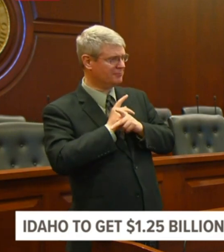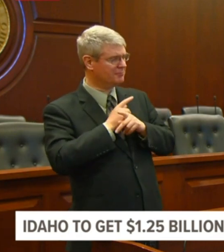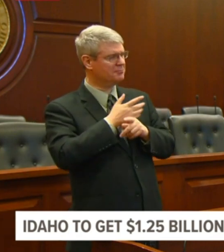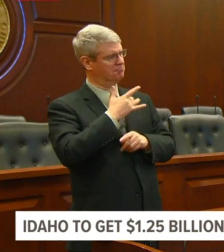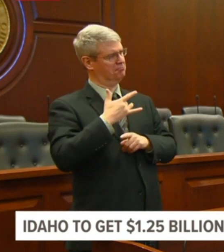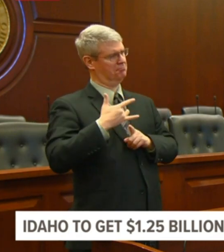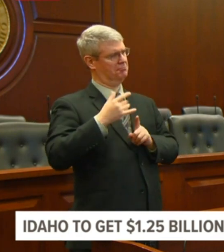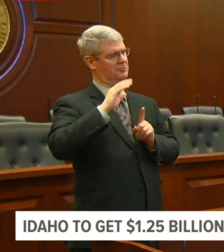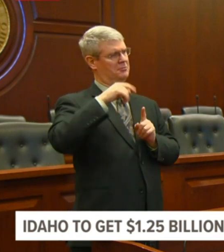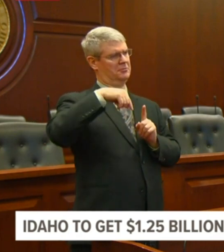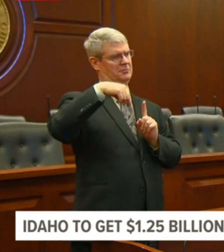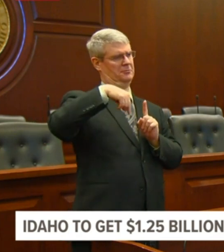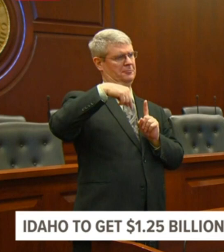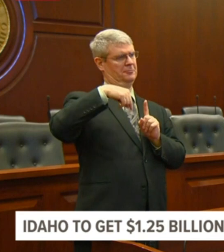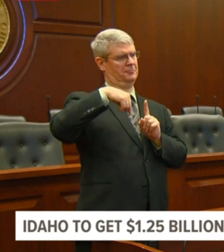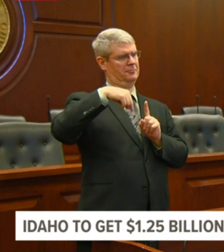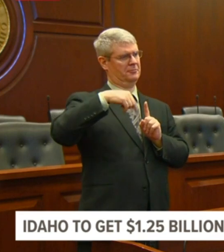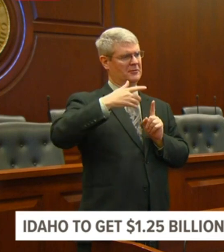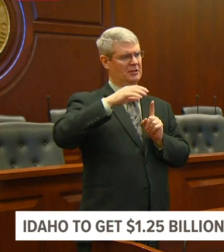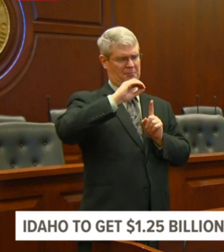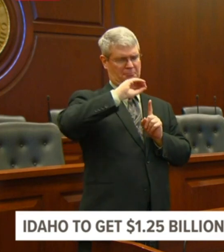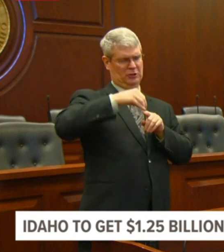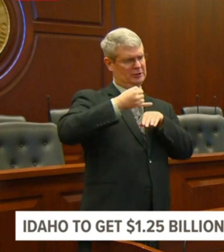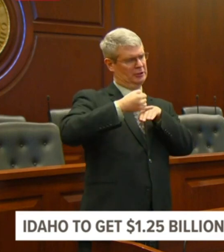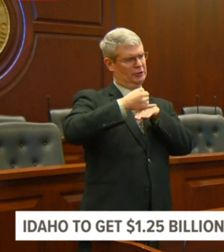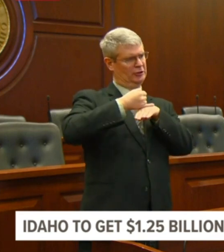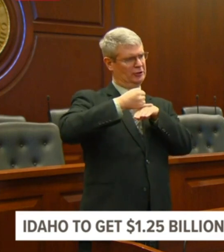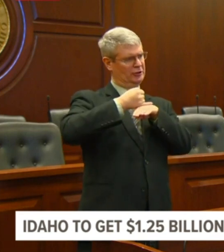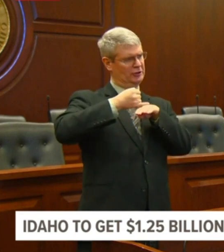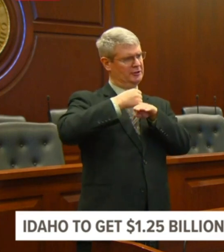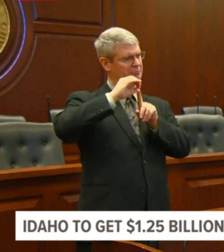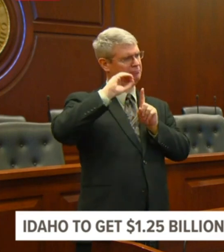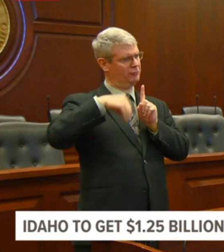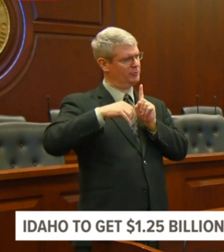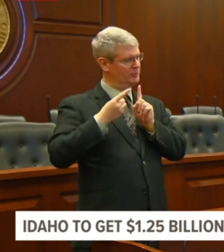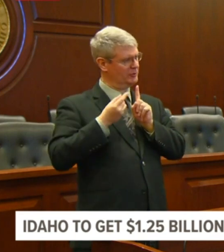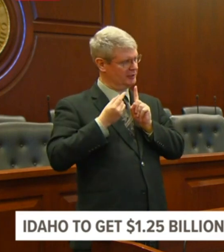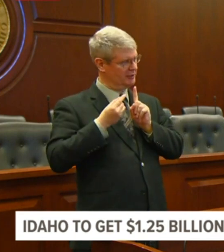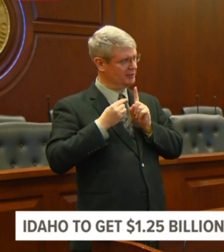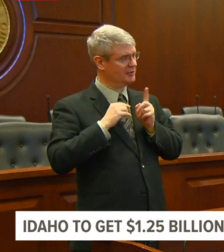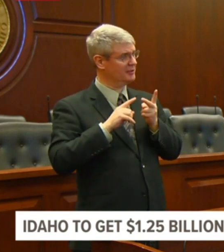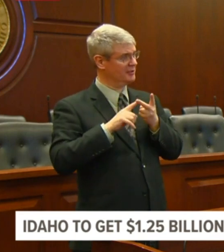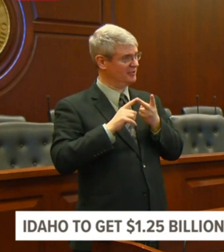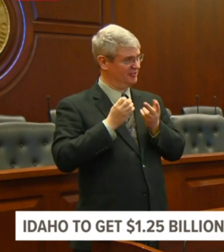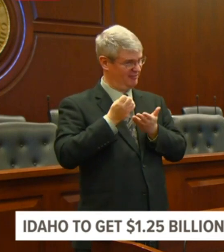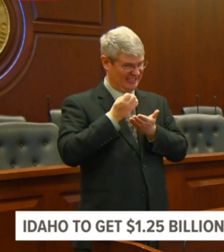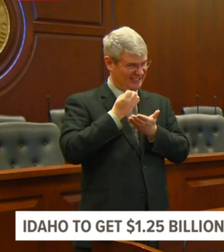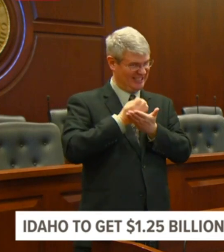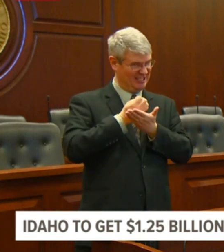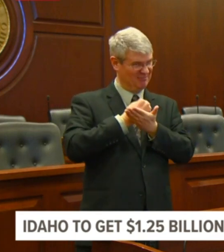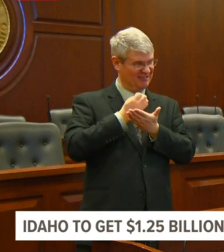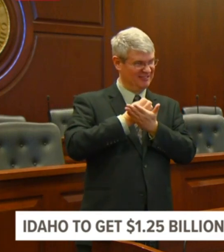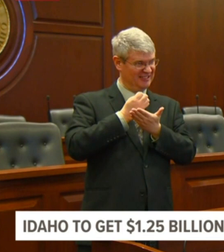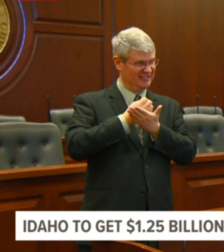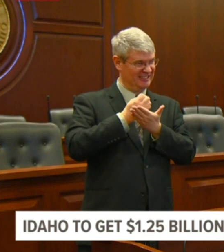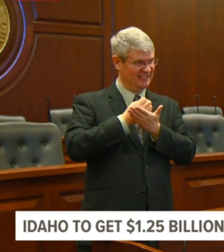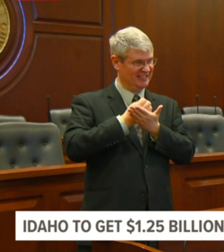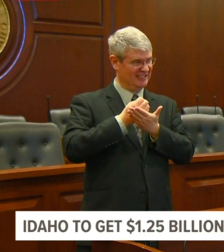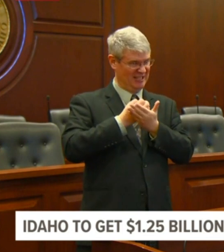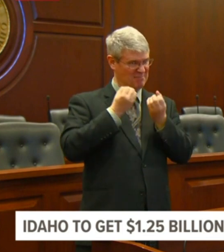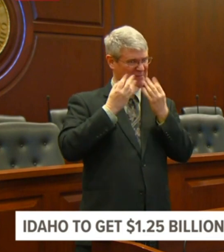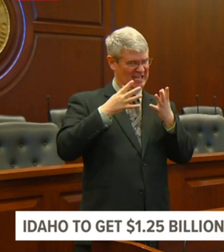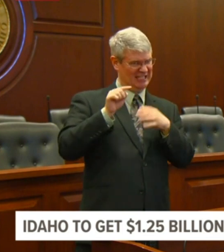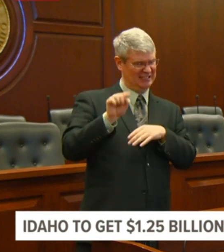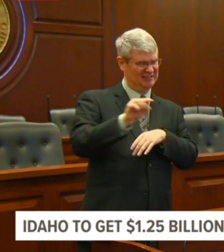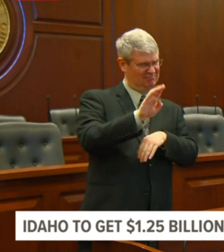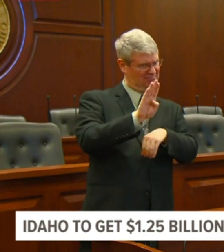curious that given that the economy is, for many businesses, is shut down, even if